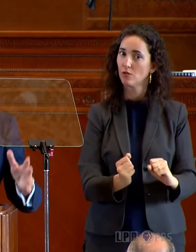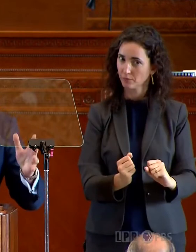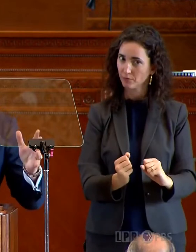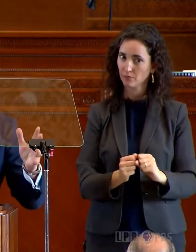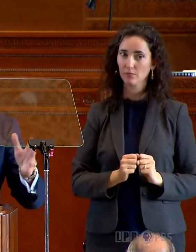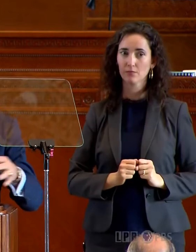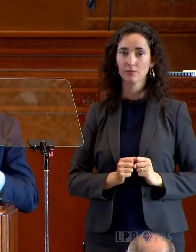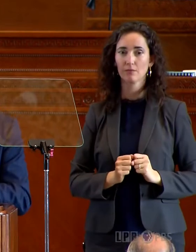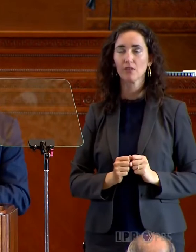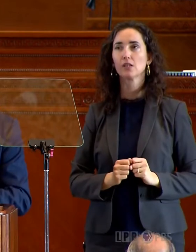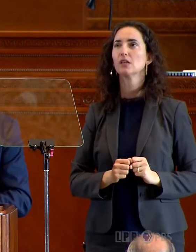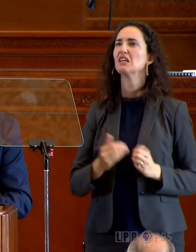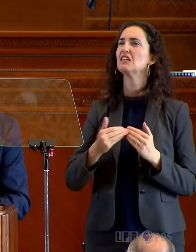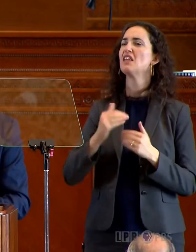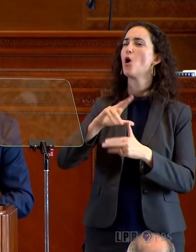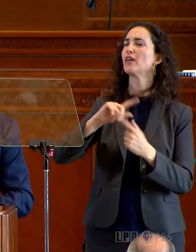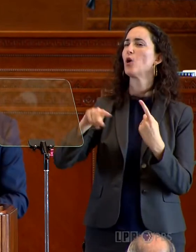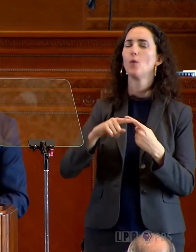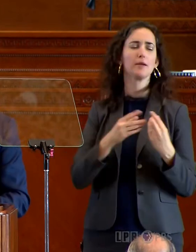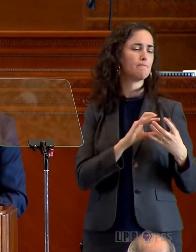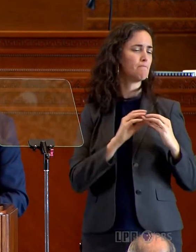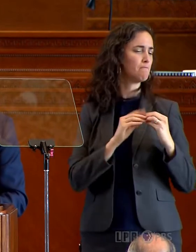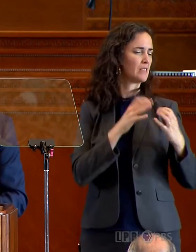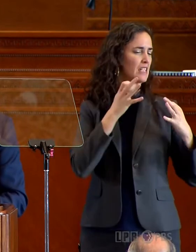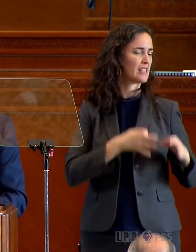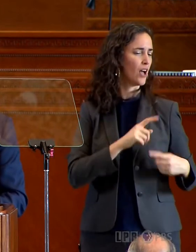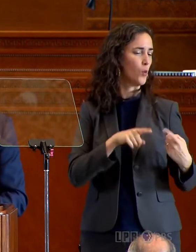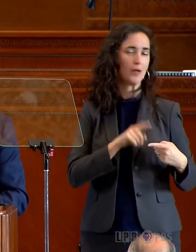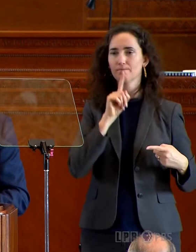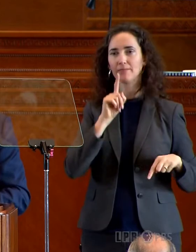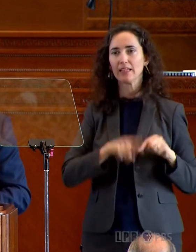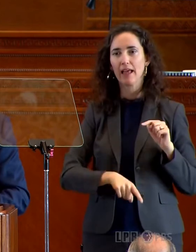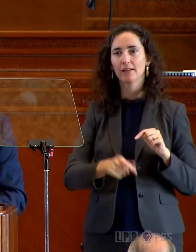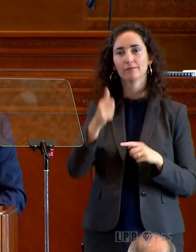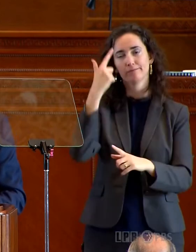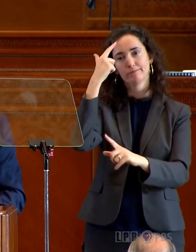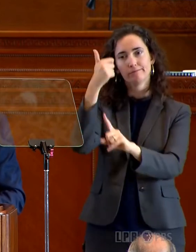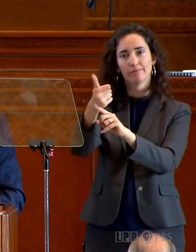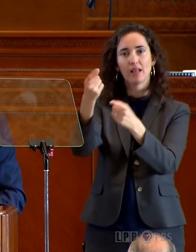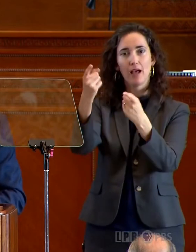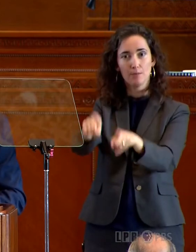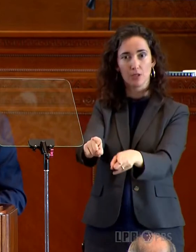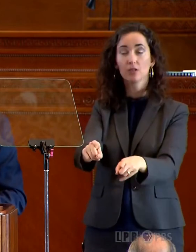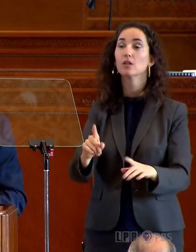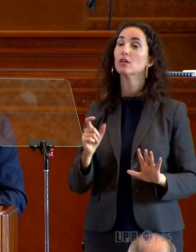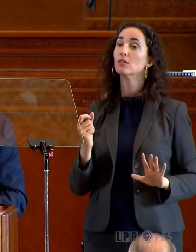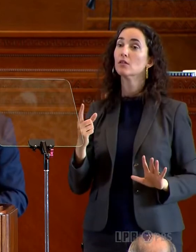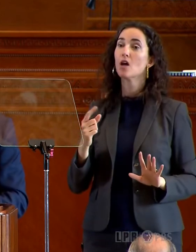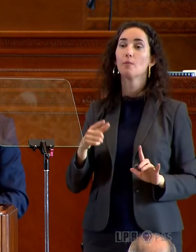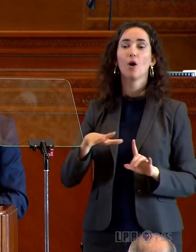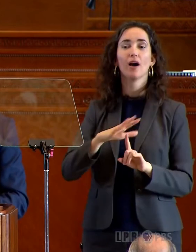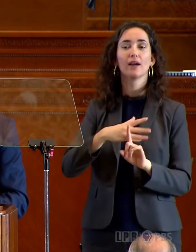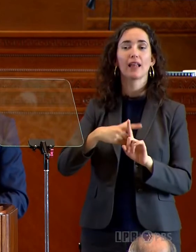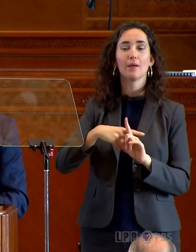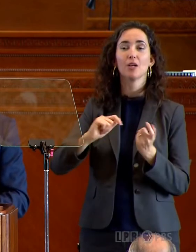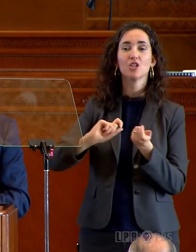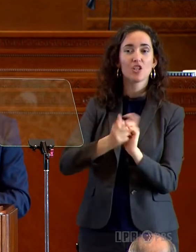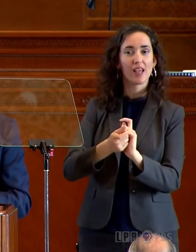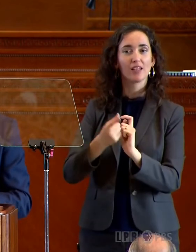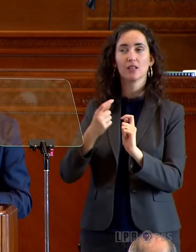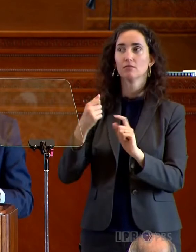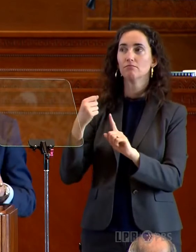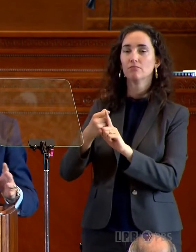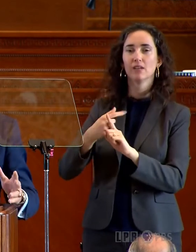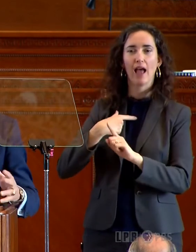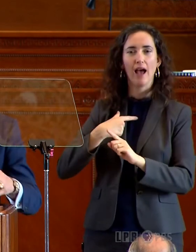We don't get to dictate when the next storm hits or how bad it's going to be, but we can work to mitigate the impacts of climate change. That's why